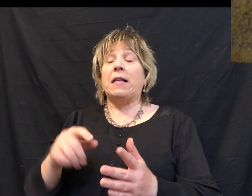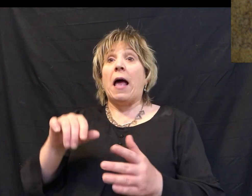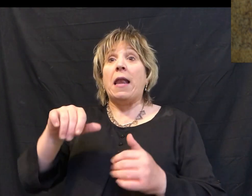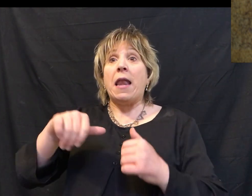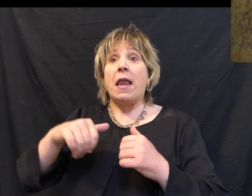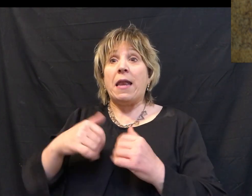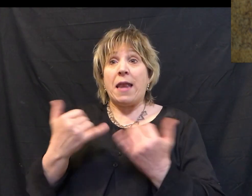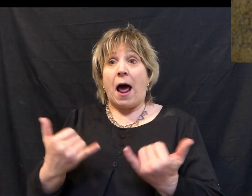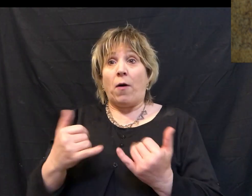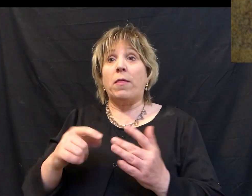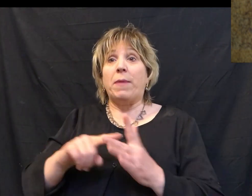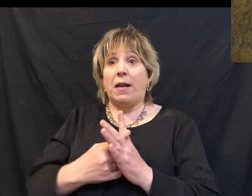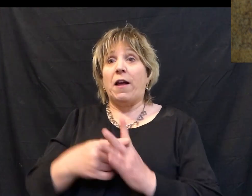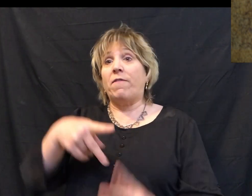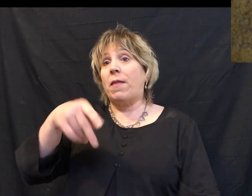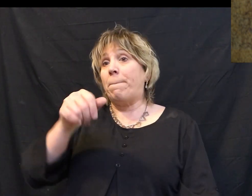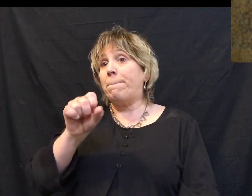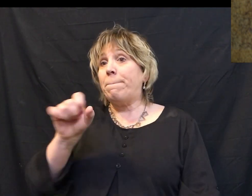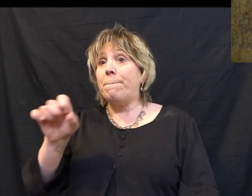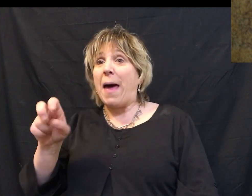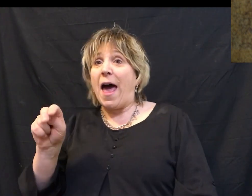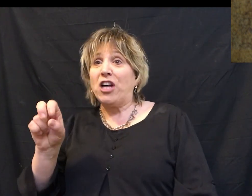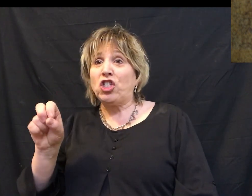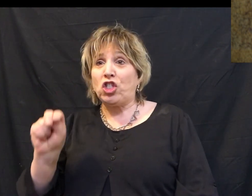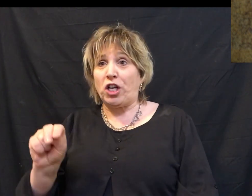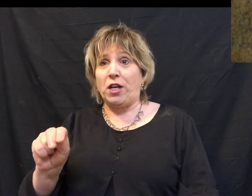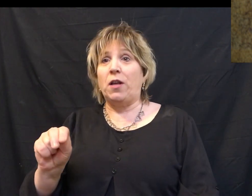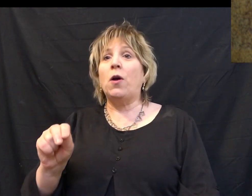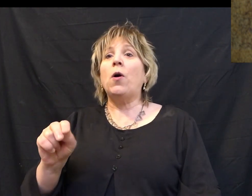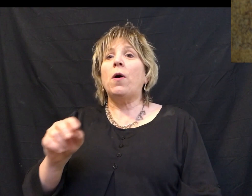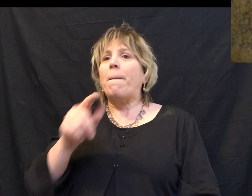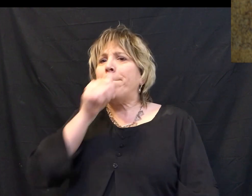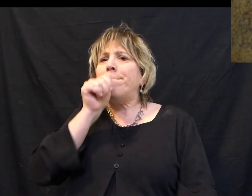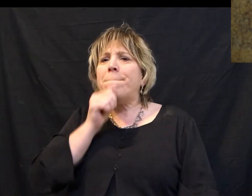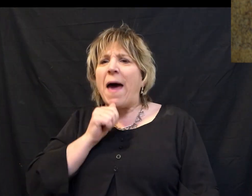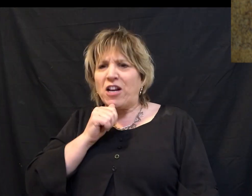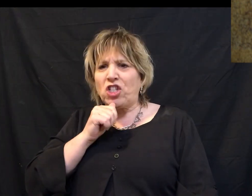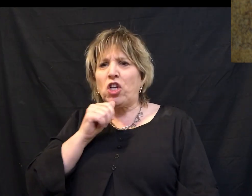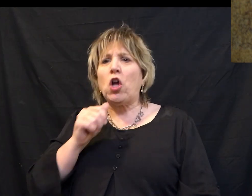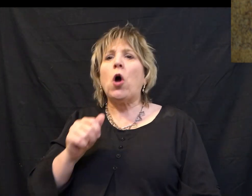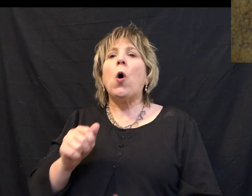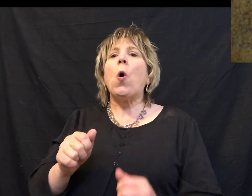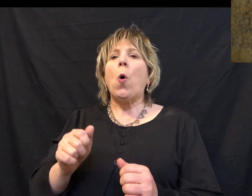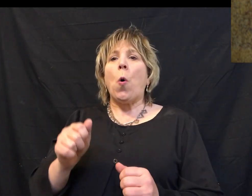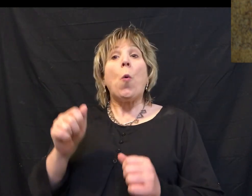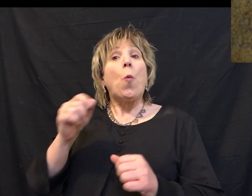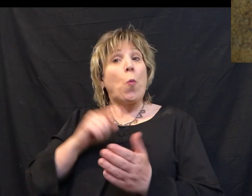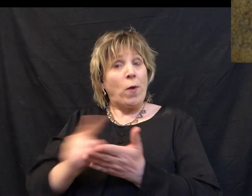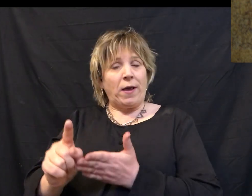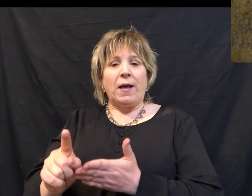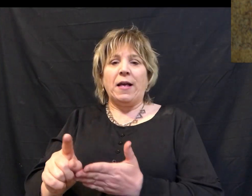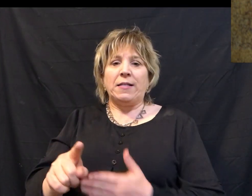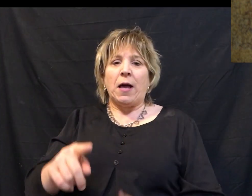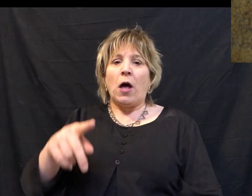of the Passion Week. This weekend, we celebrate what is traditionally called Palm Sunday,